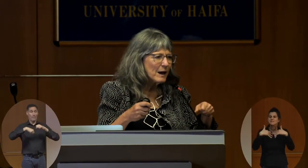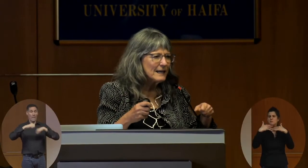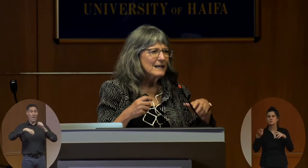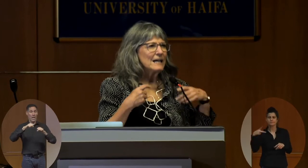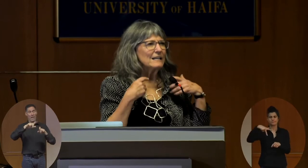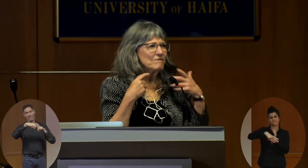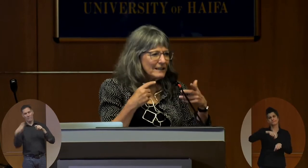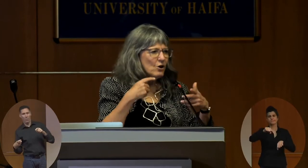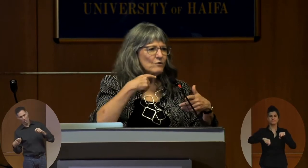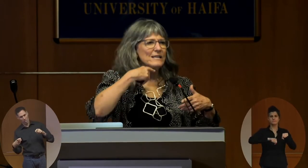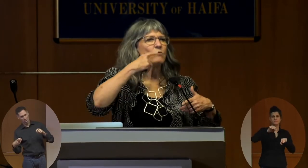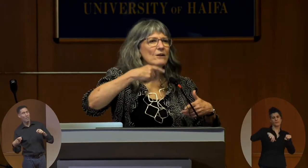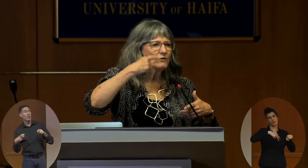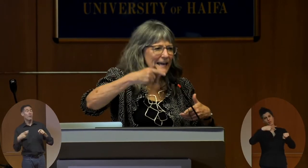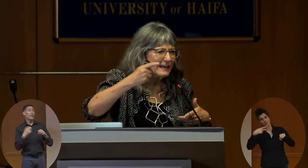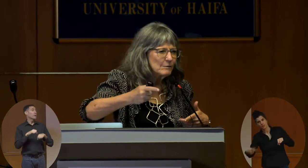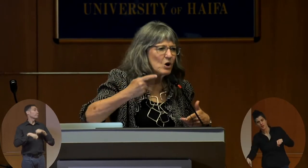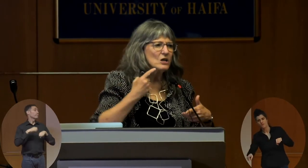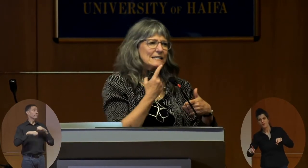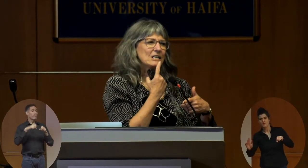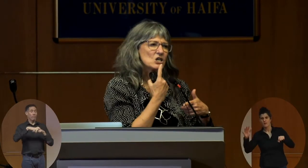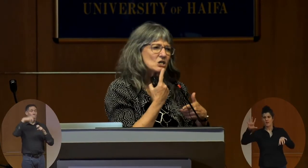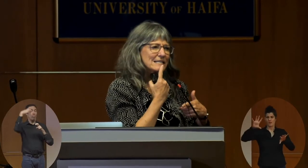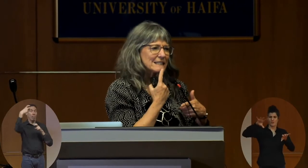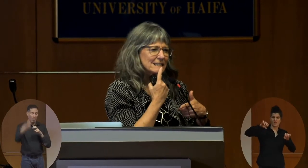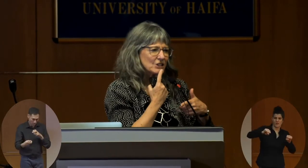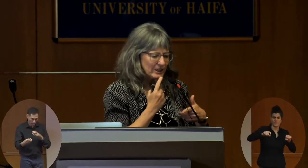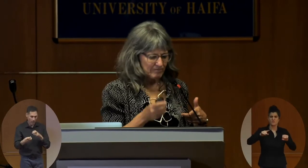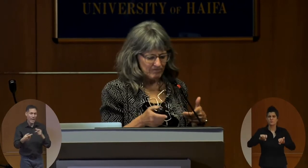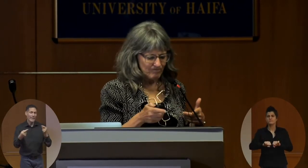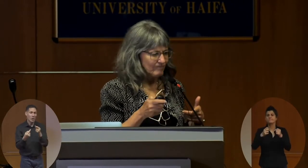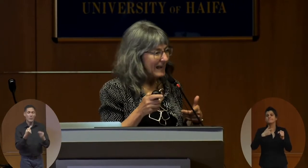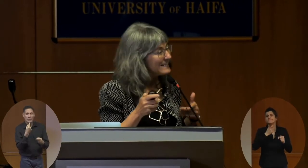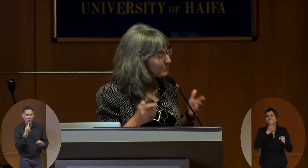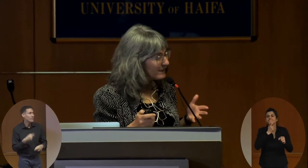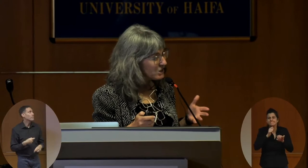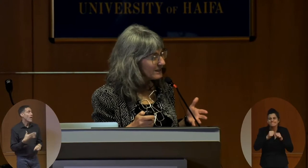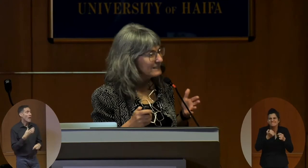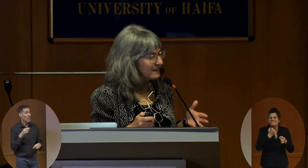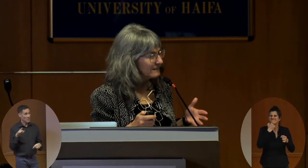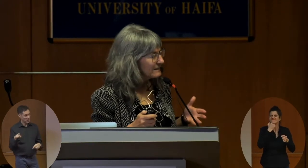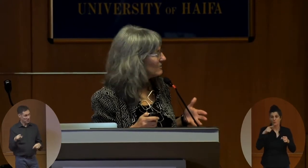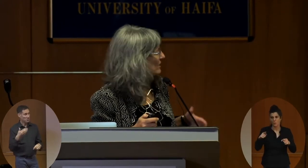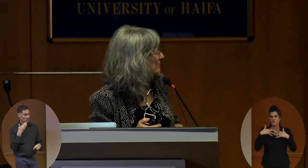bike, and he fell over, and he went over the handlebars, and he hurt his little chin. And he's pretty good at telling this story.